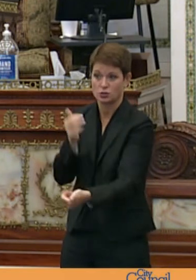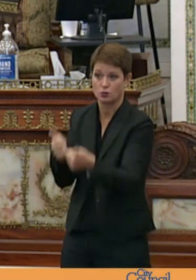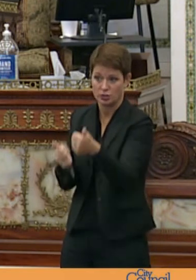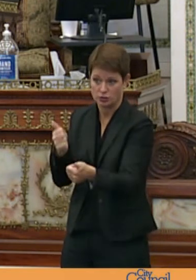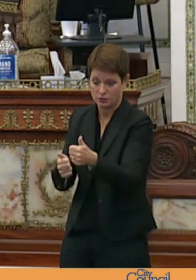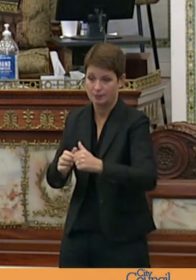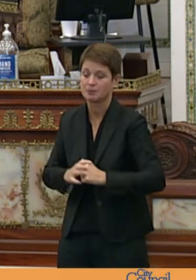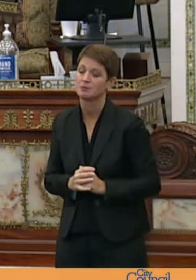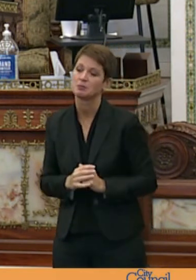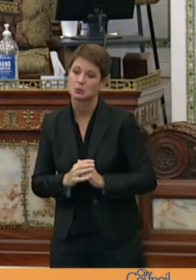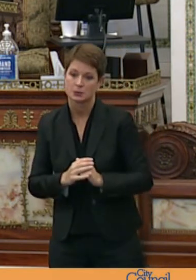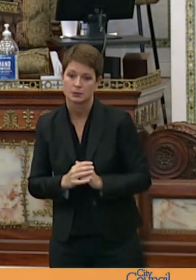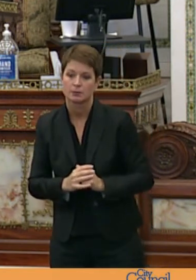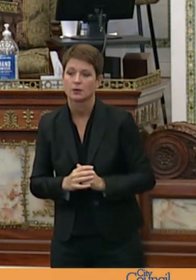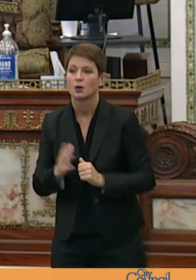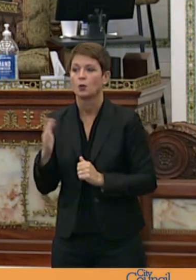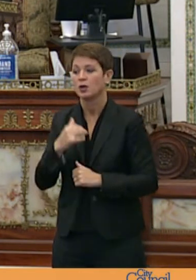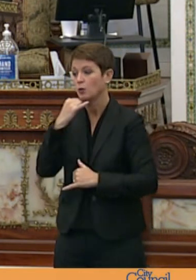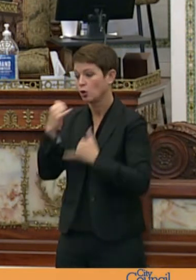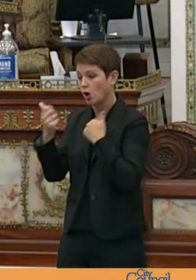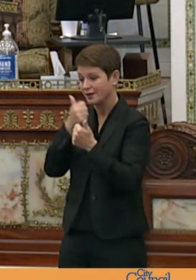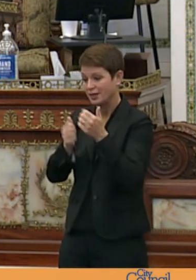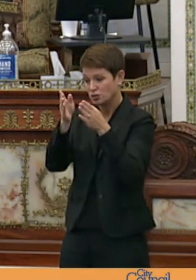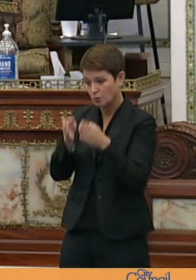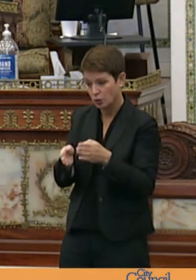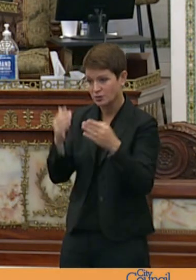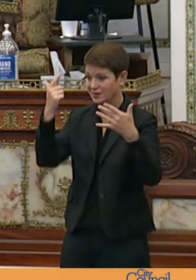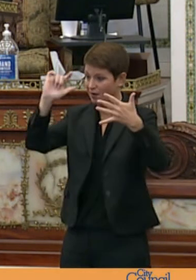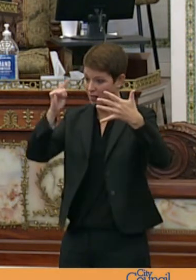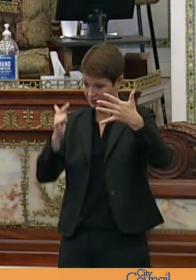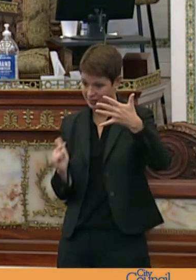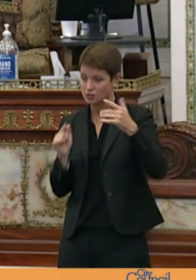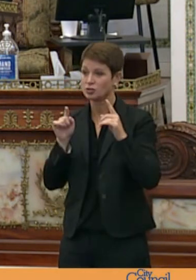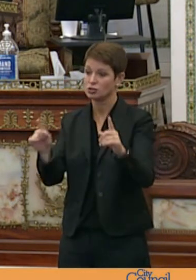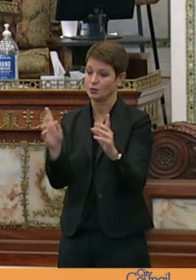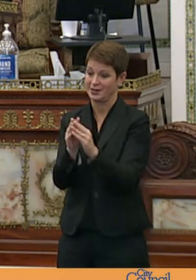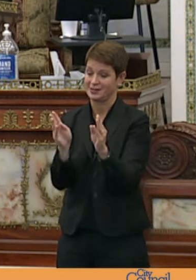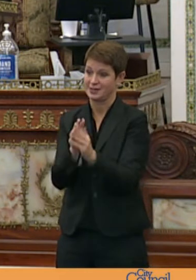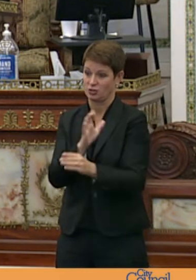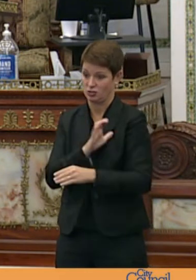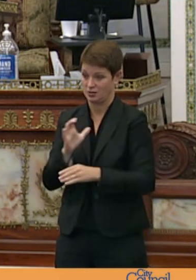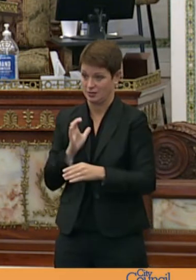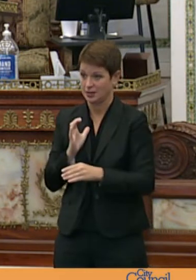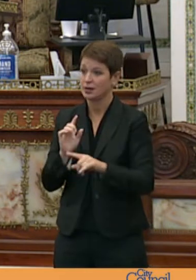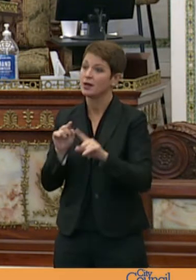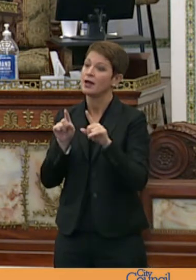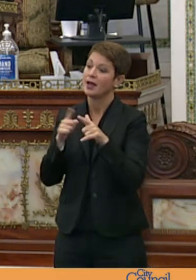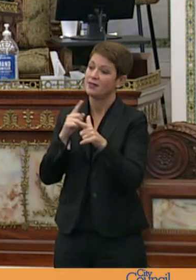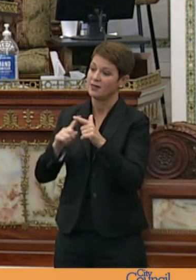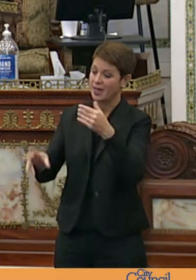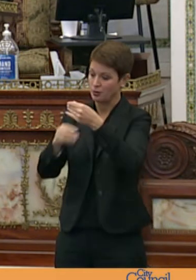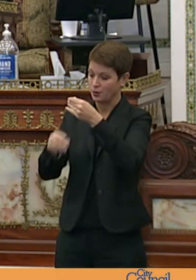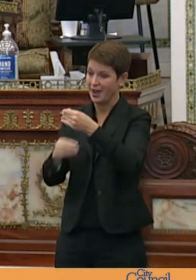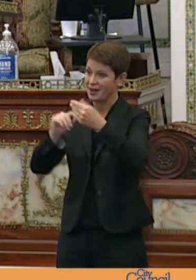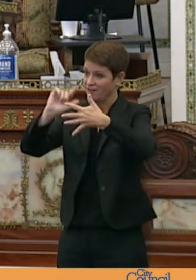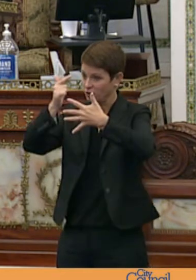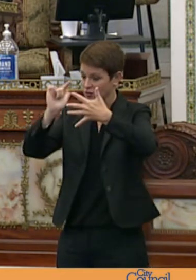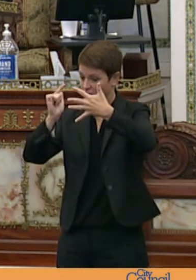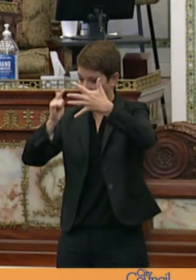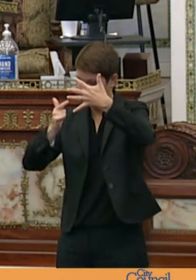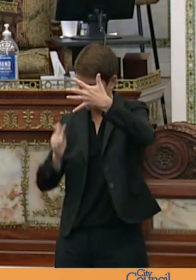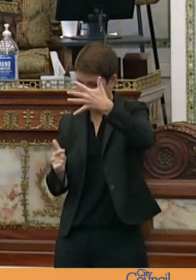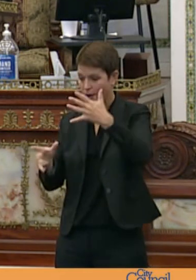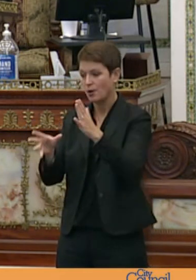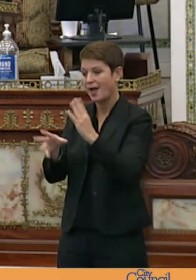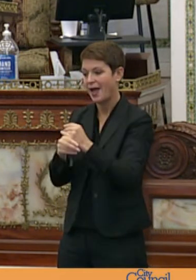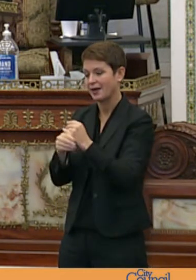legislation we will telephone each person on the list during the council session in order in which they were added to the list and we'll